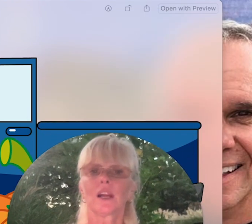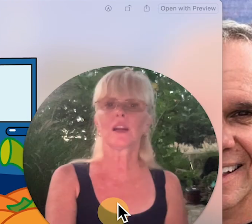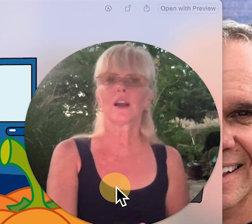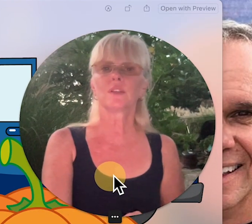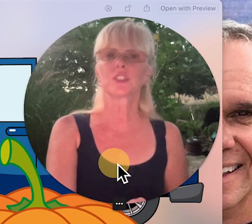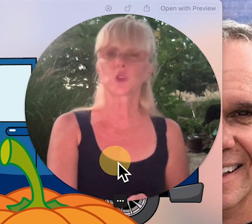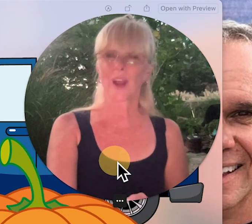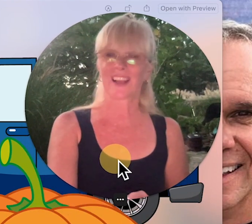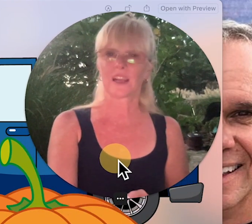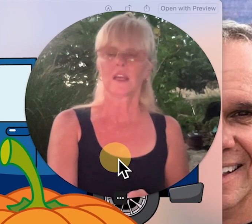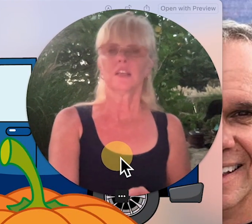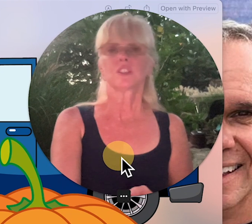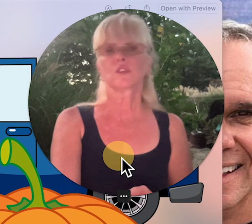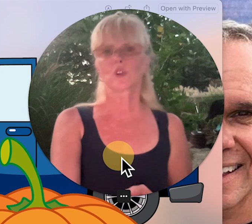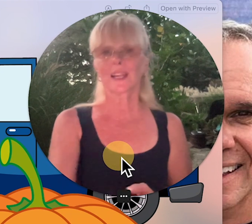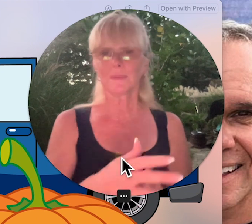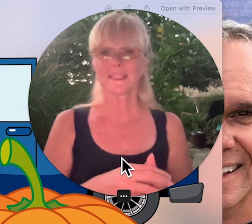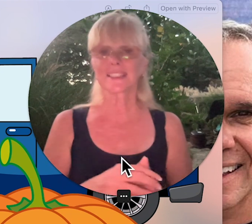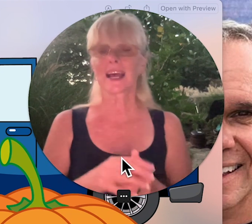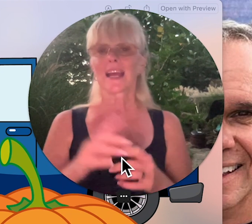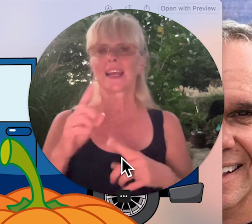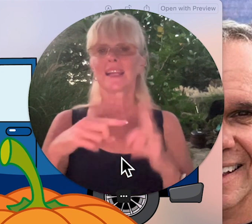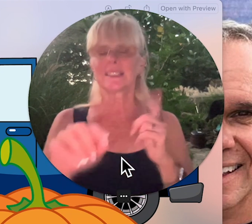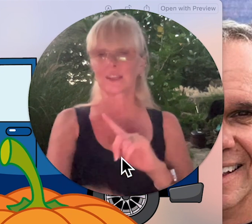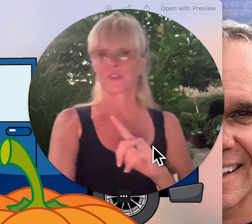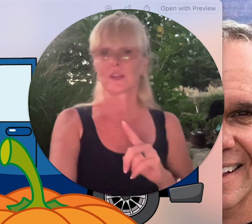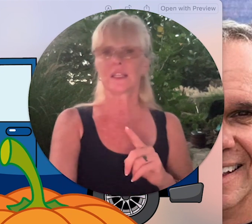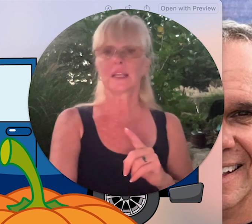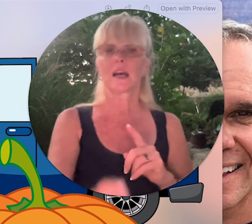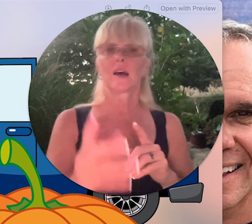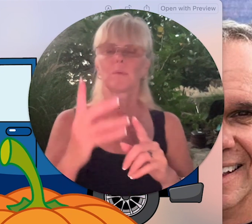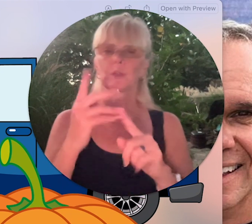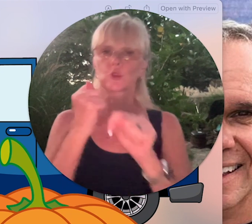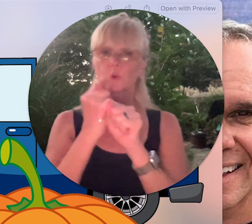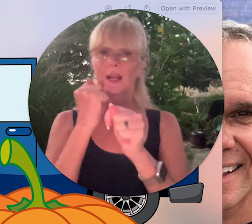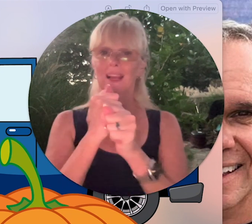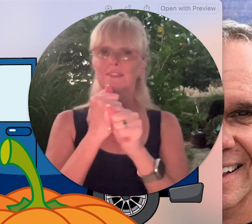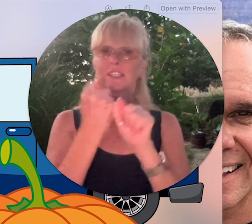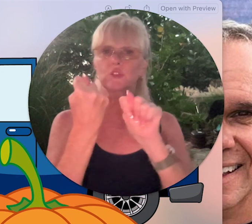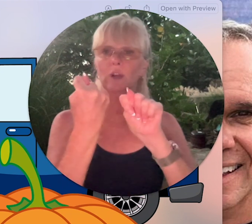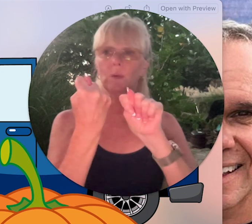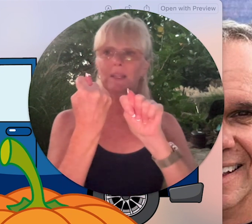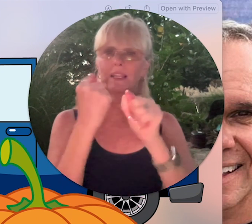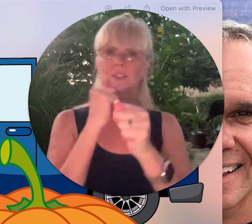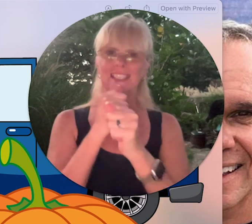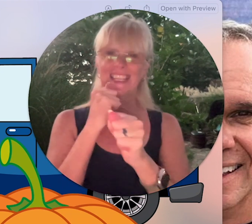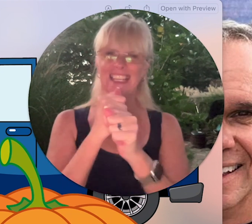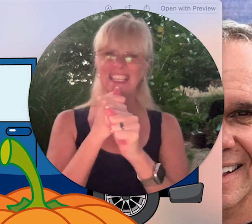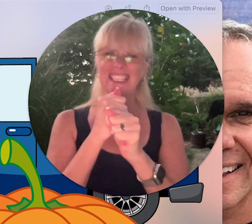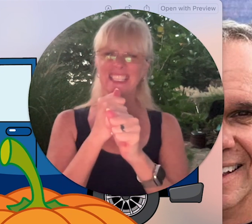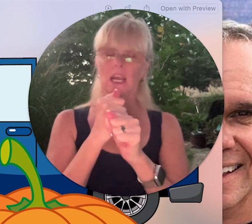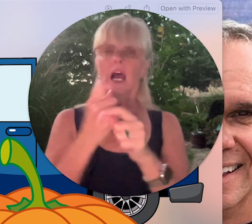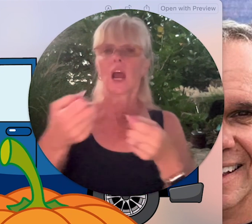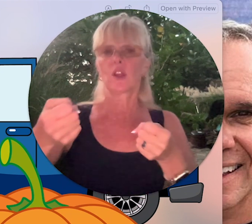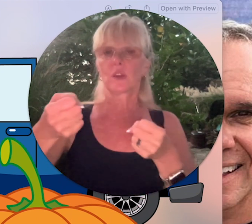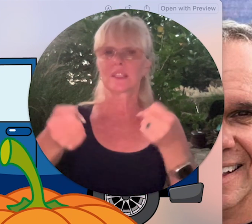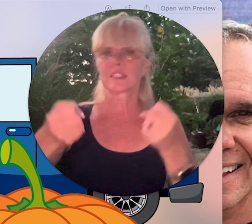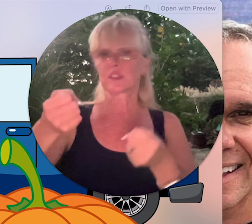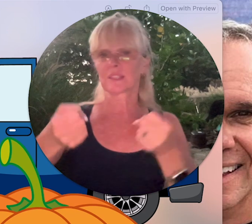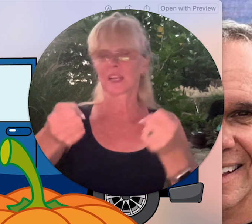oh it's a truck so truck can be signed different truck I've seen truck with the letter T's or you can still sign